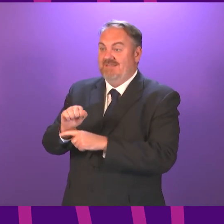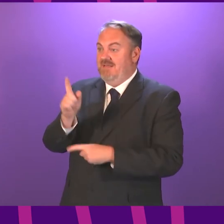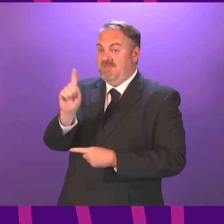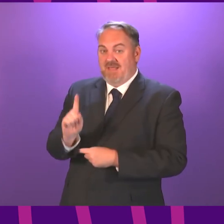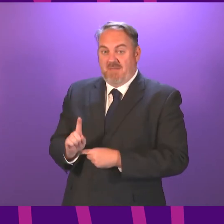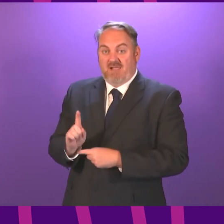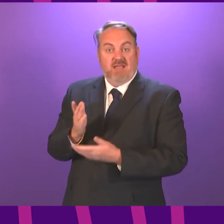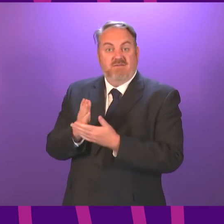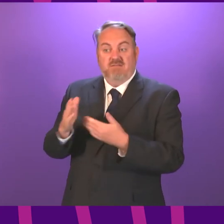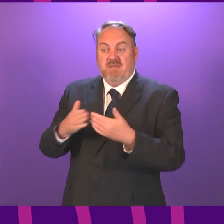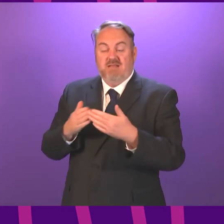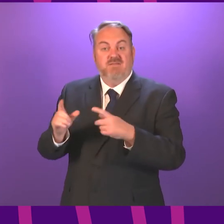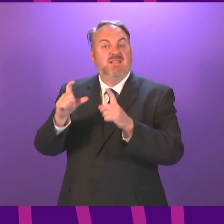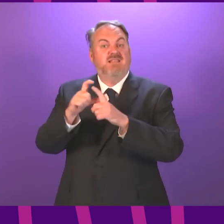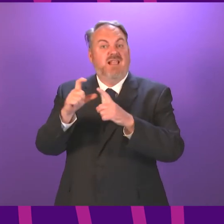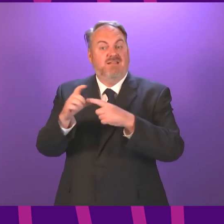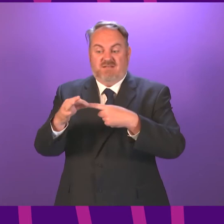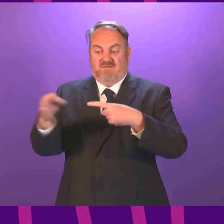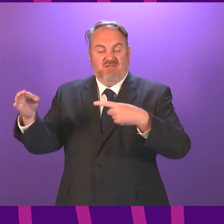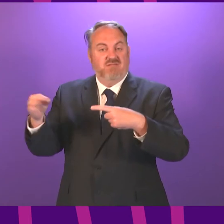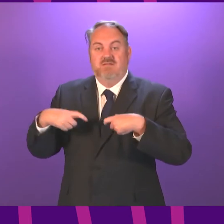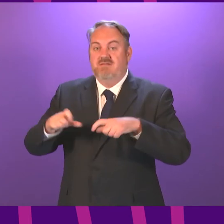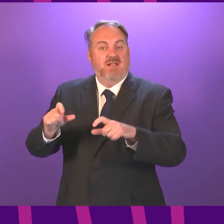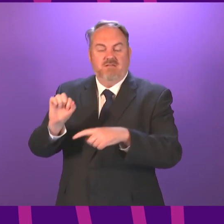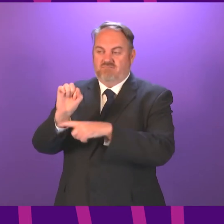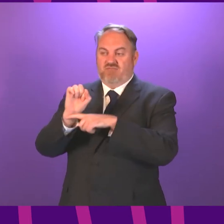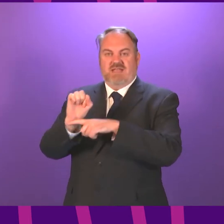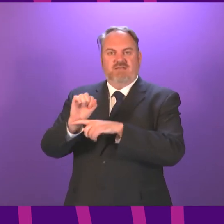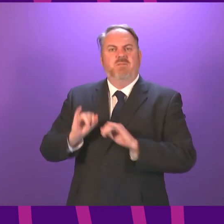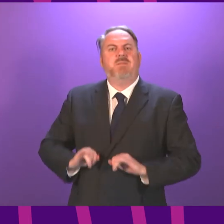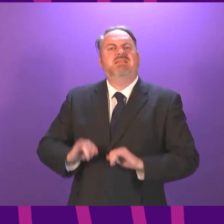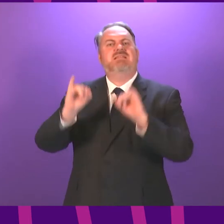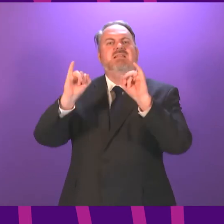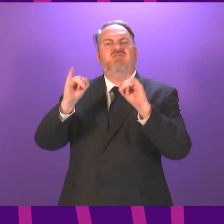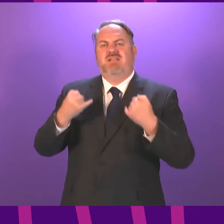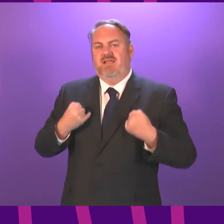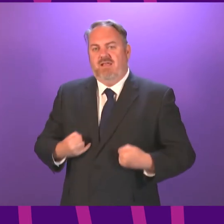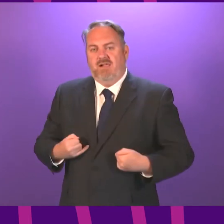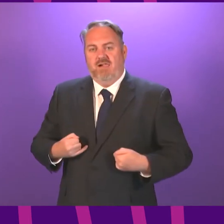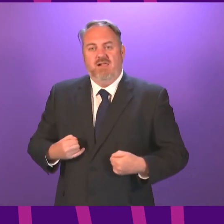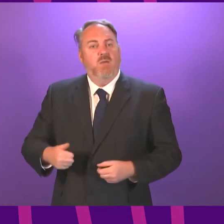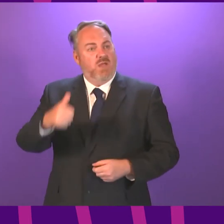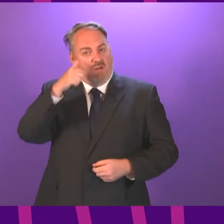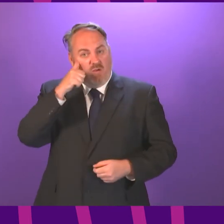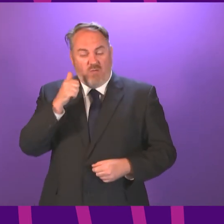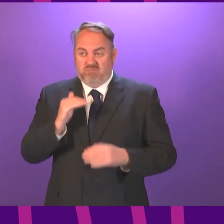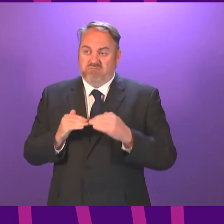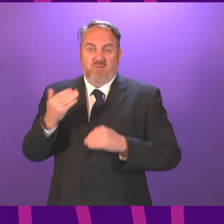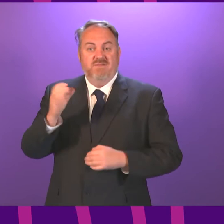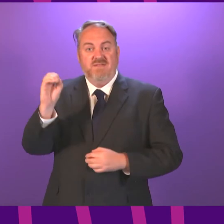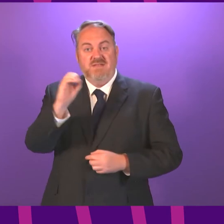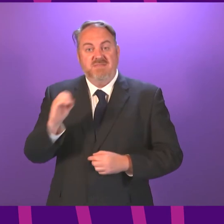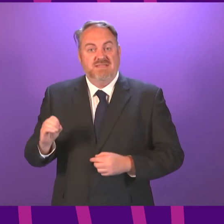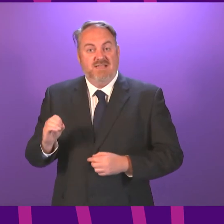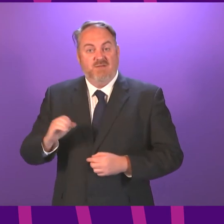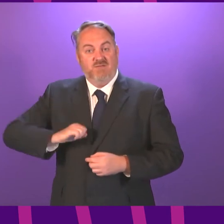Delta variant. And as I confirmed earlier, more than half of the adult population in Scotland has now had two doses. That includes more